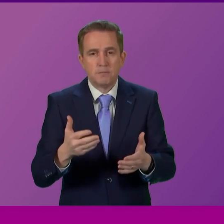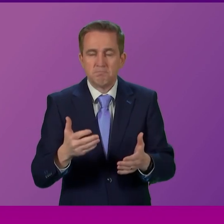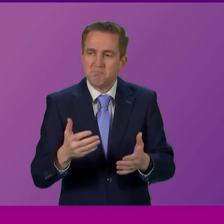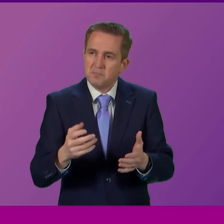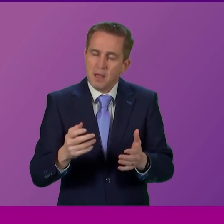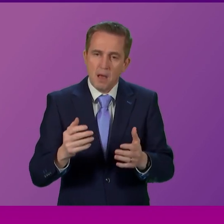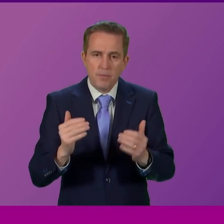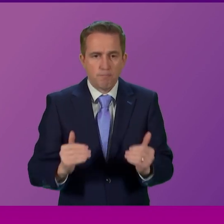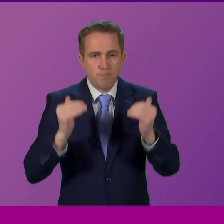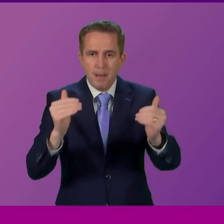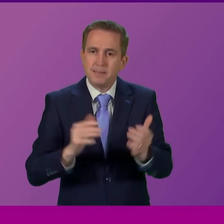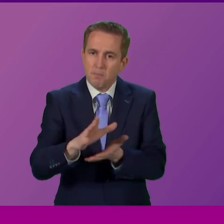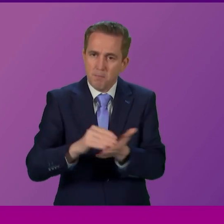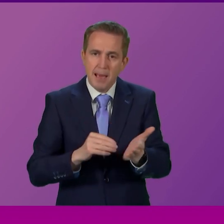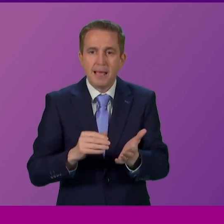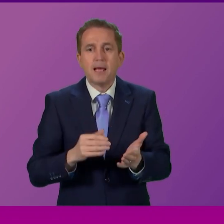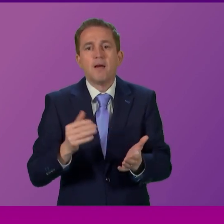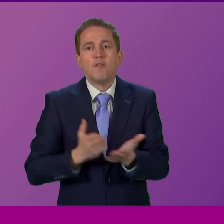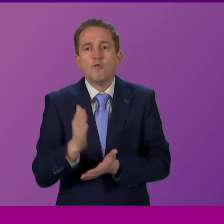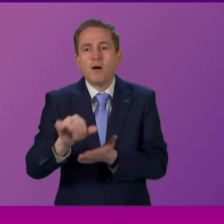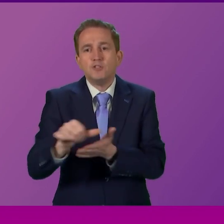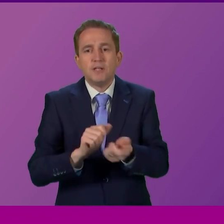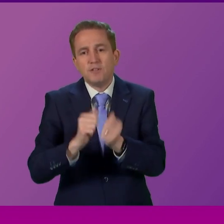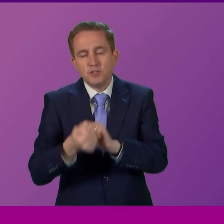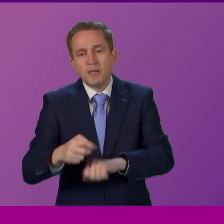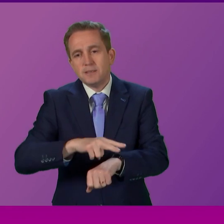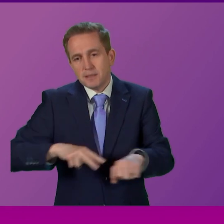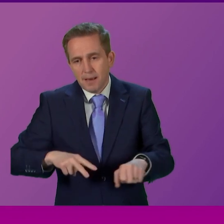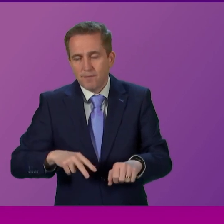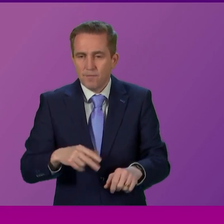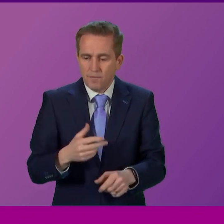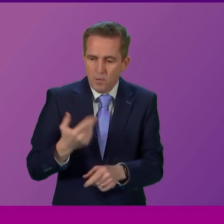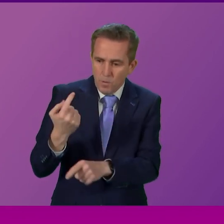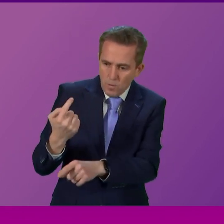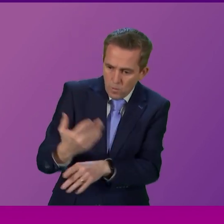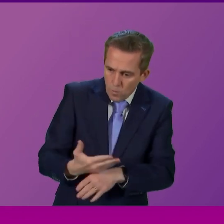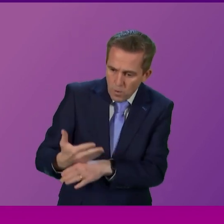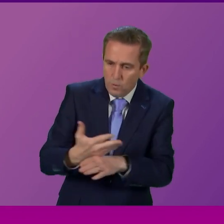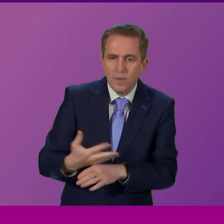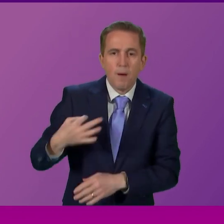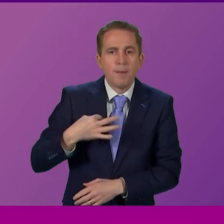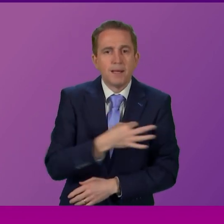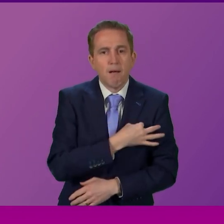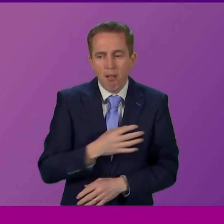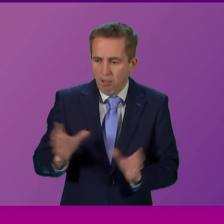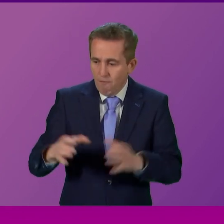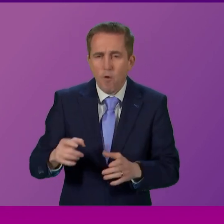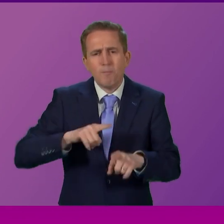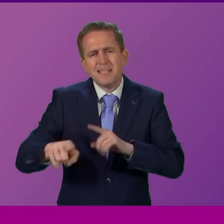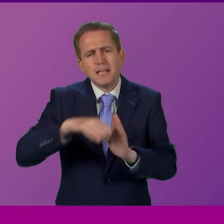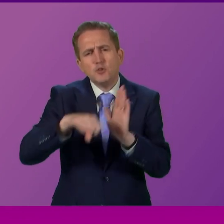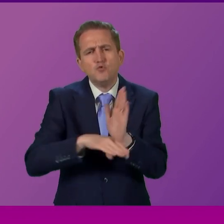offer for Agenda for Change staff and we'll continue to work with the medical workforce as well to listen to them particularly junior doctors who